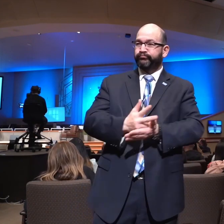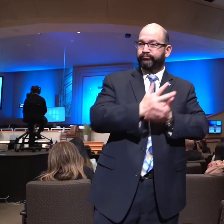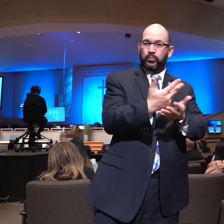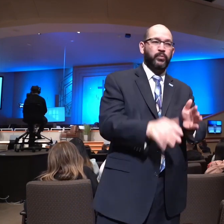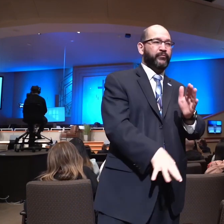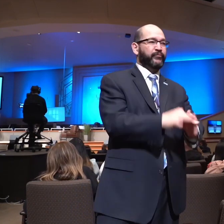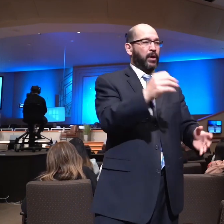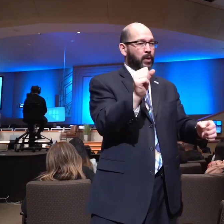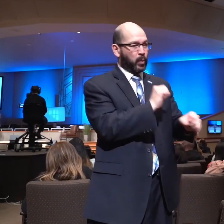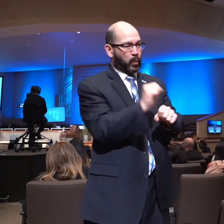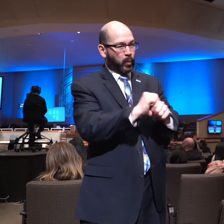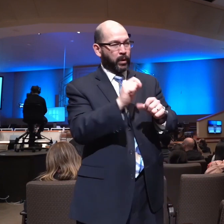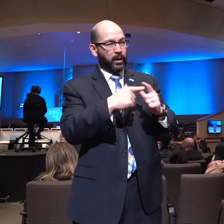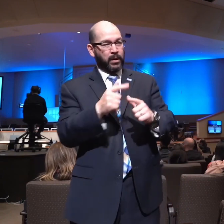day send for his family to come and join him.